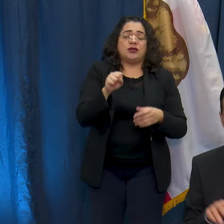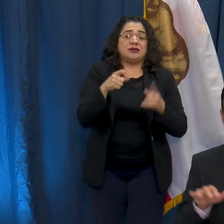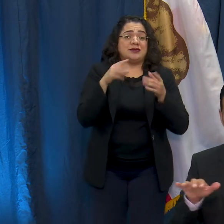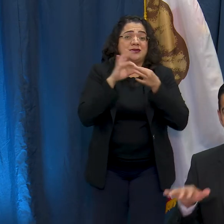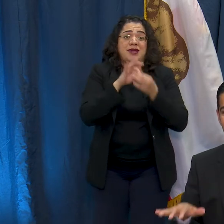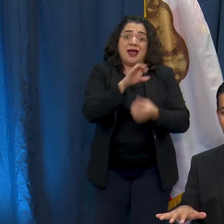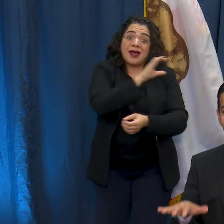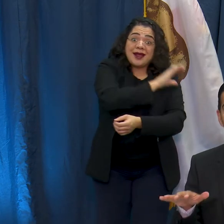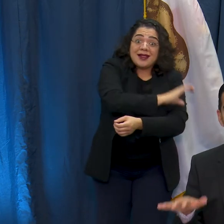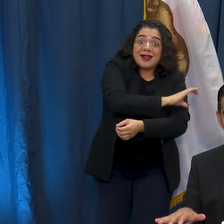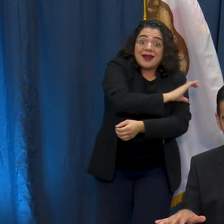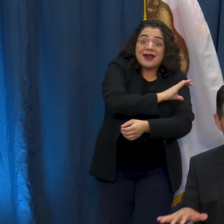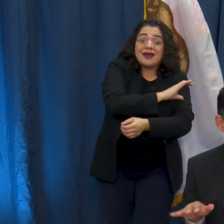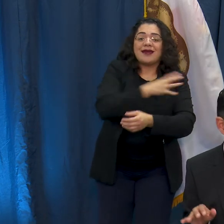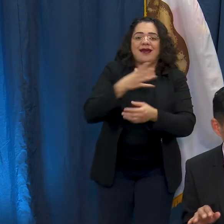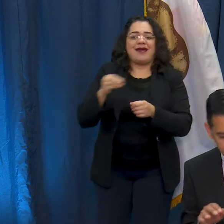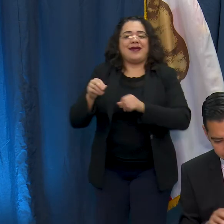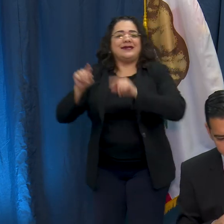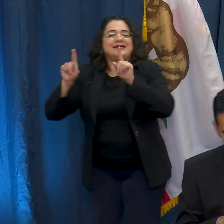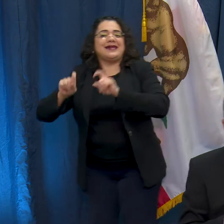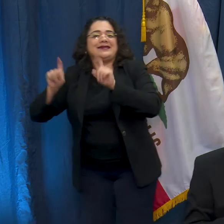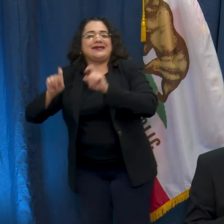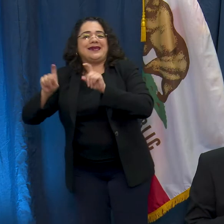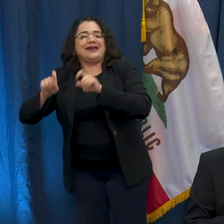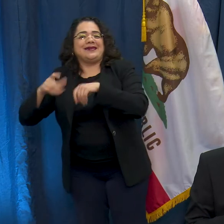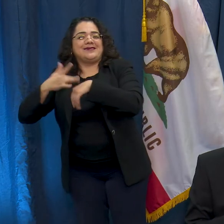side and the testing side.